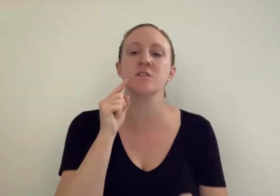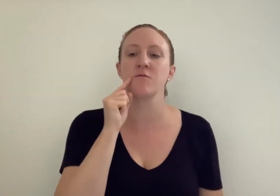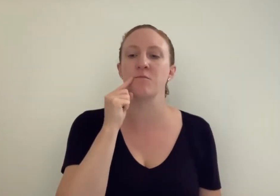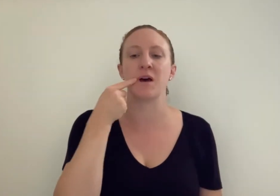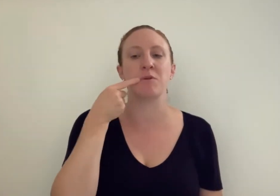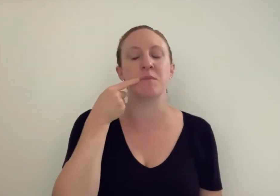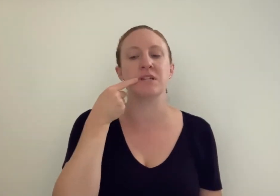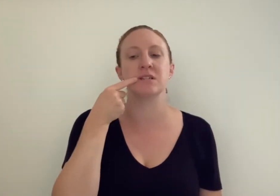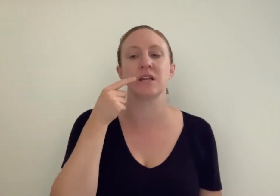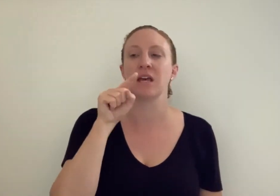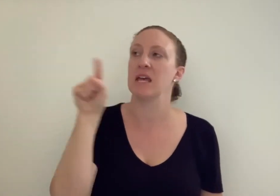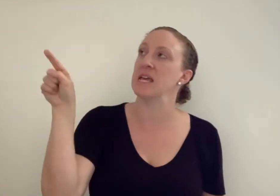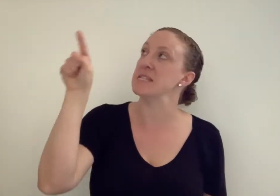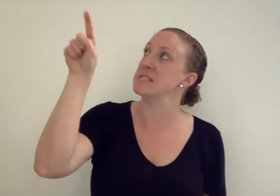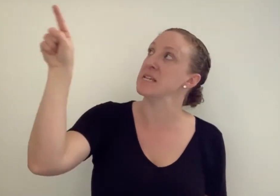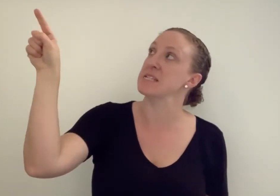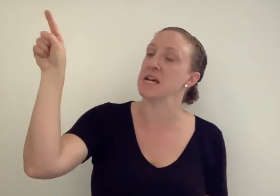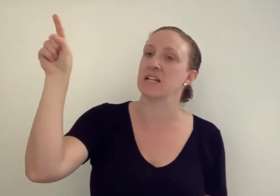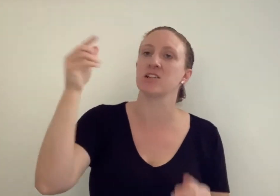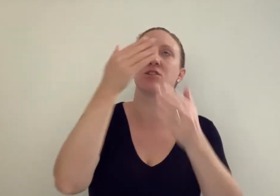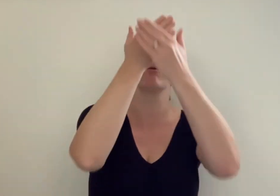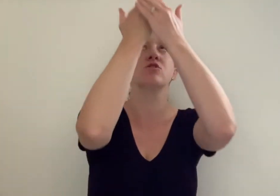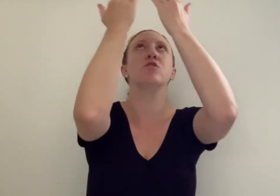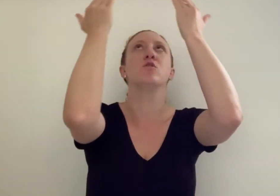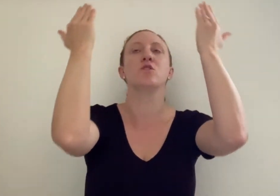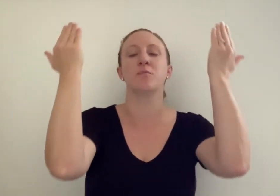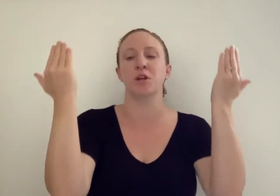of peppermint, he zigzagged through the blue.